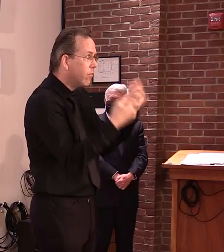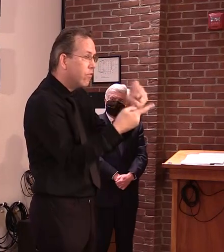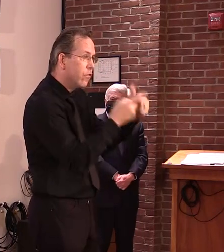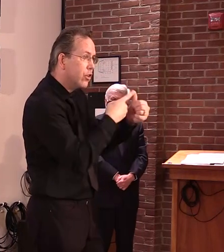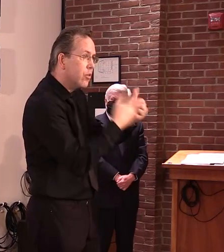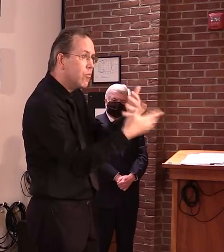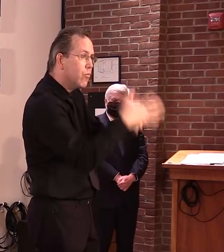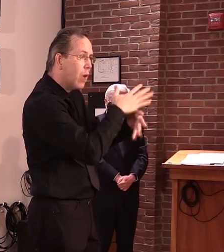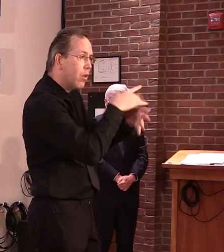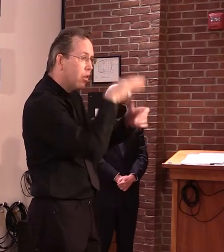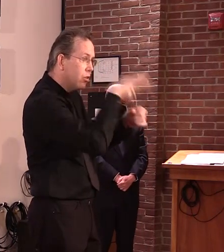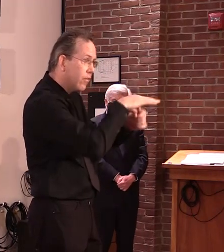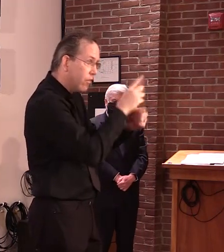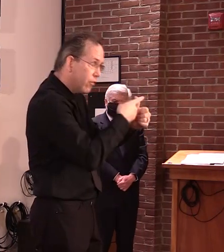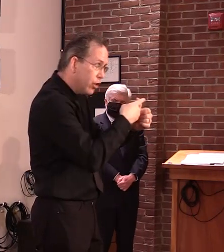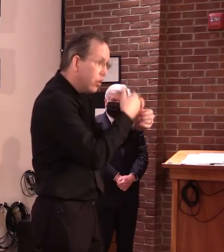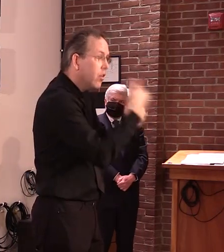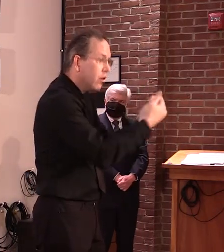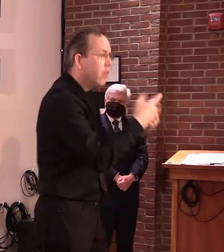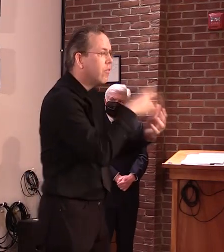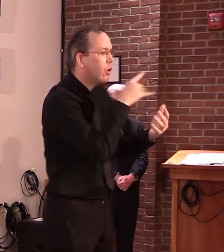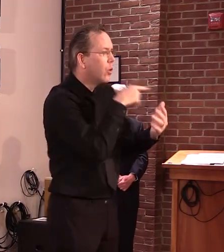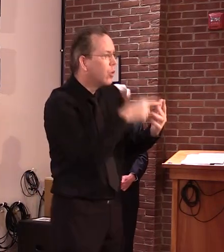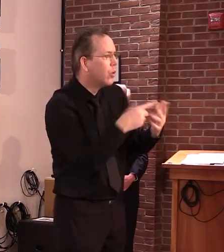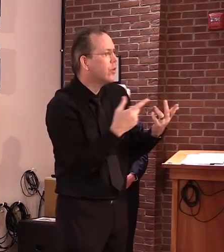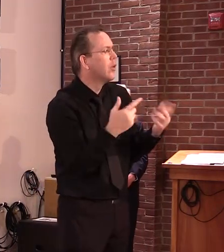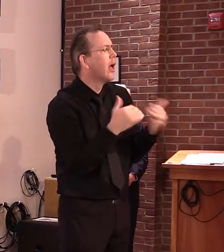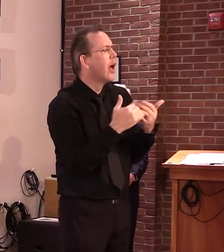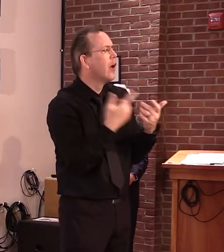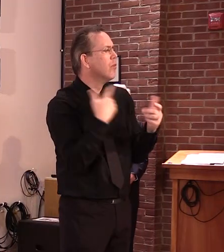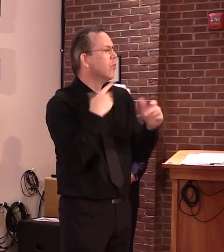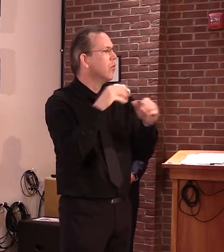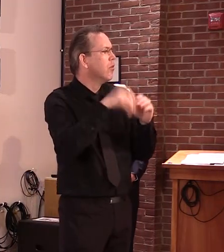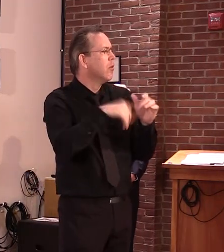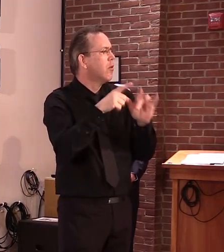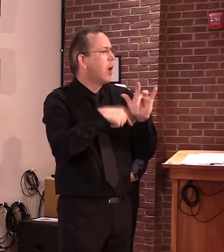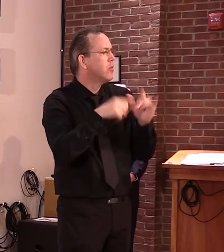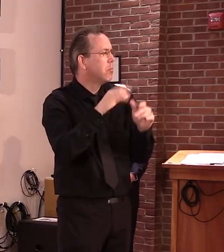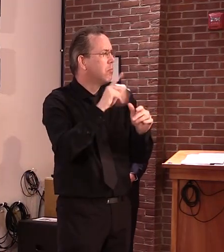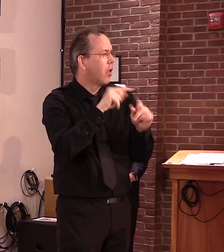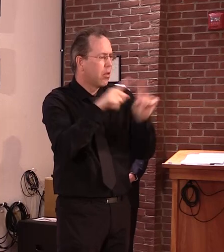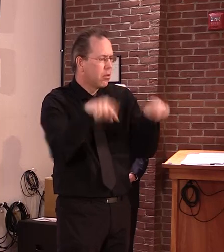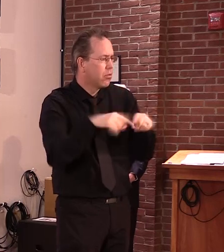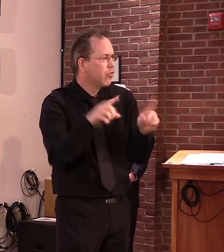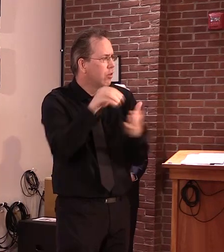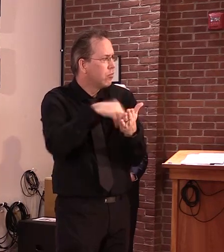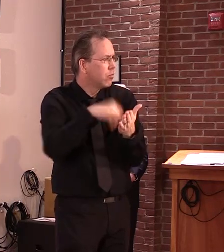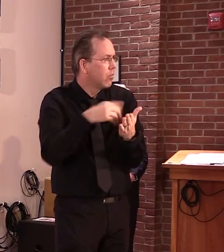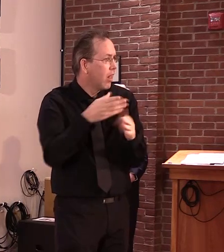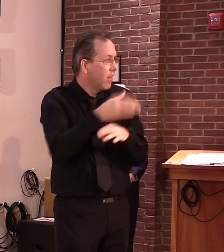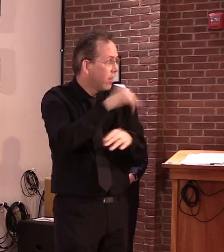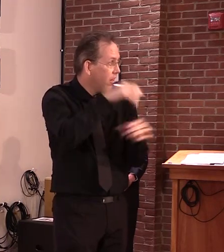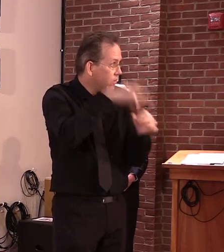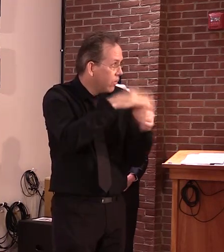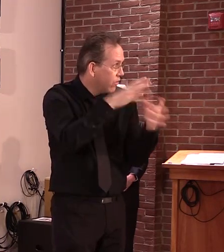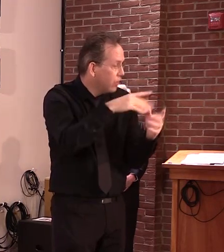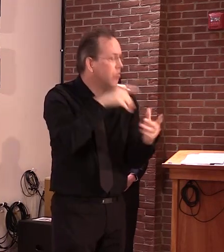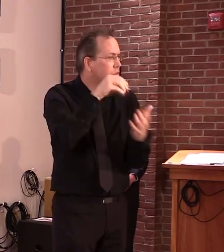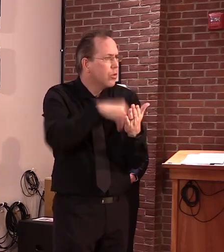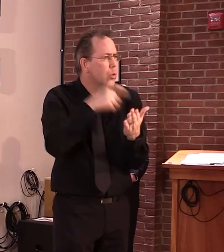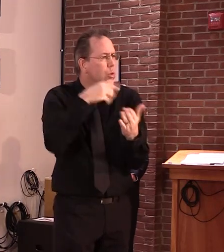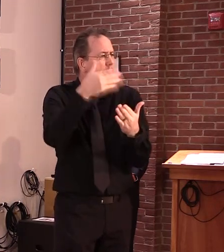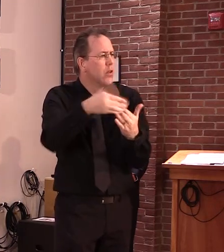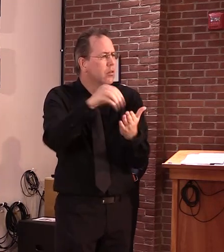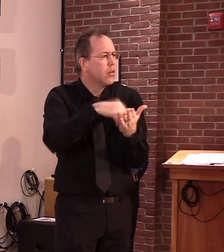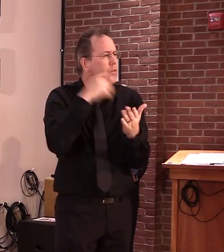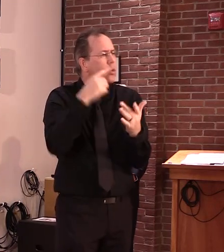we do have absentee ballots that could be available for that. And the secretary of state doesn't seem to